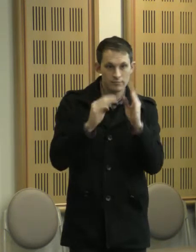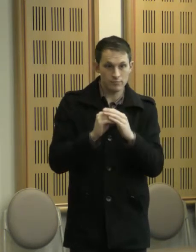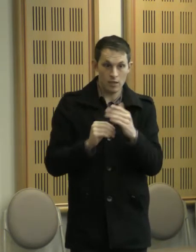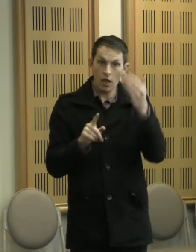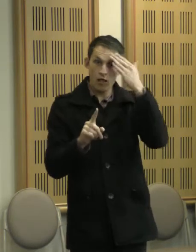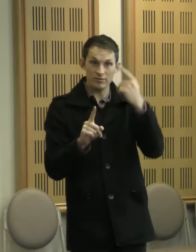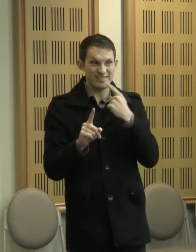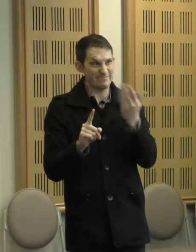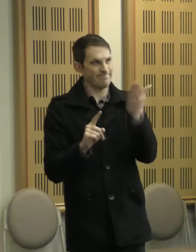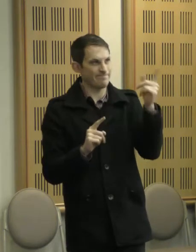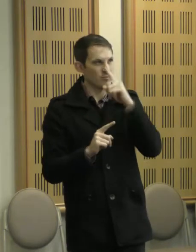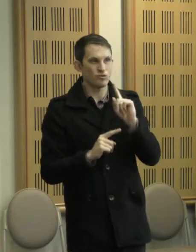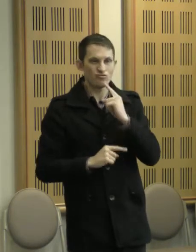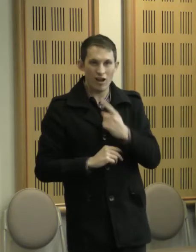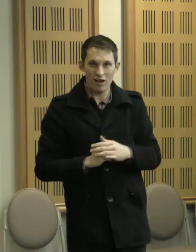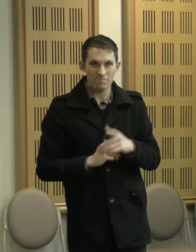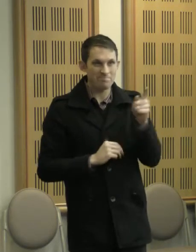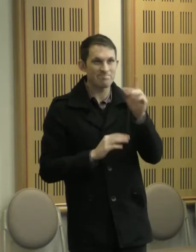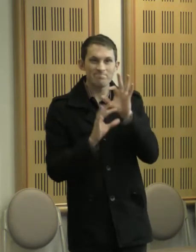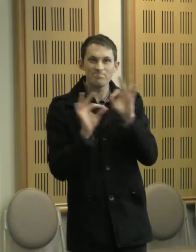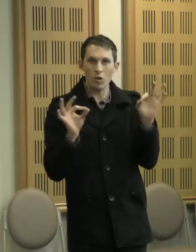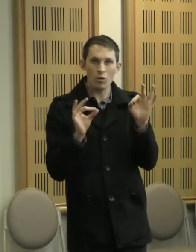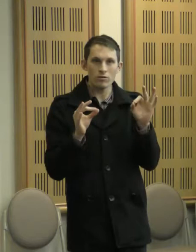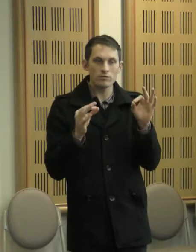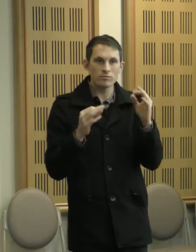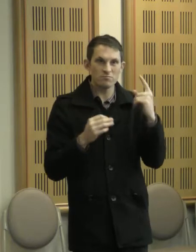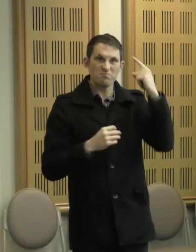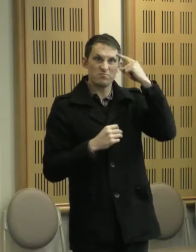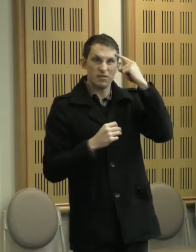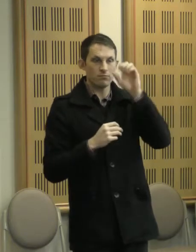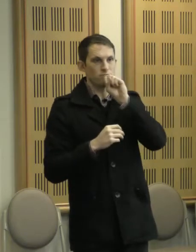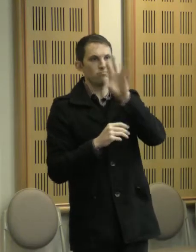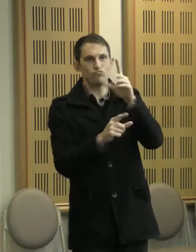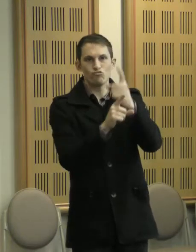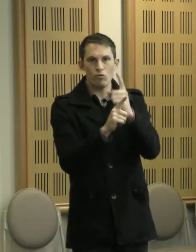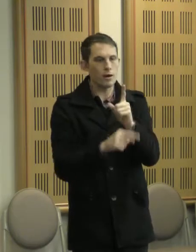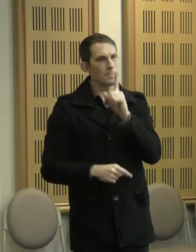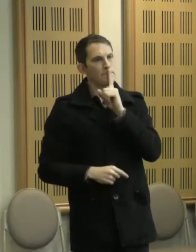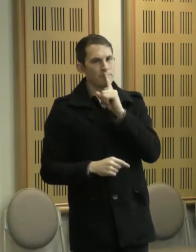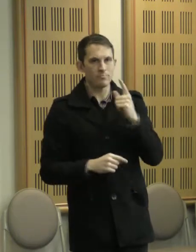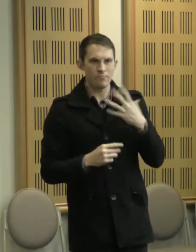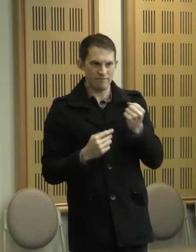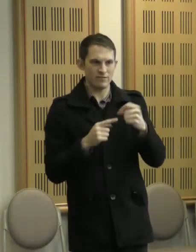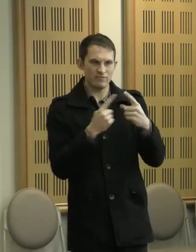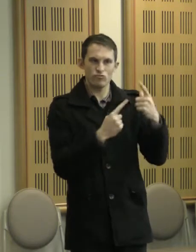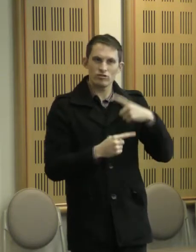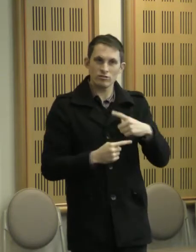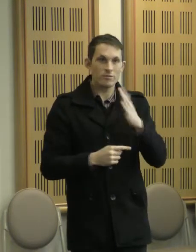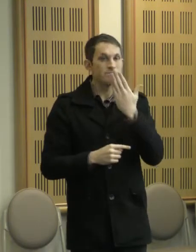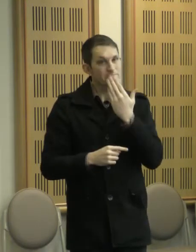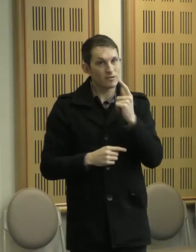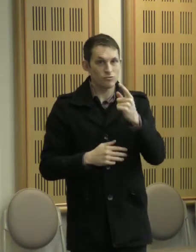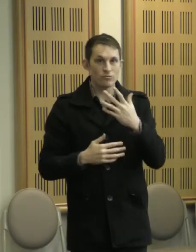and often don't speak their minds for a variety of reasons. So be prepared to sit down for a while,